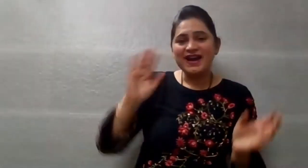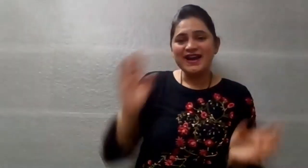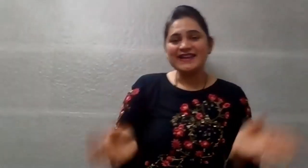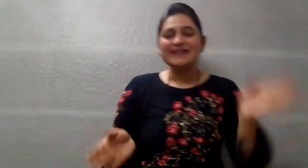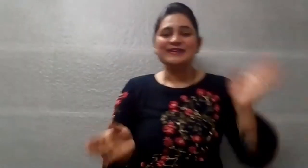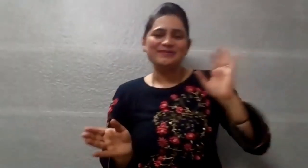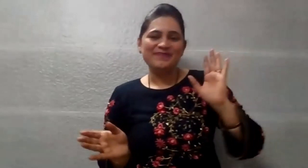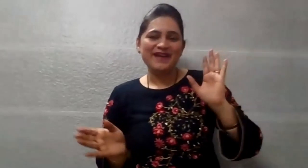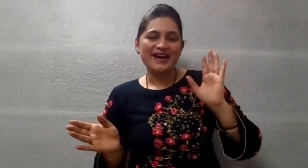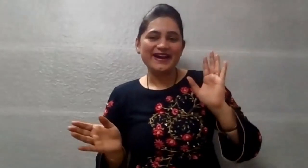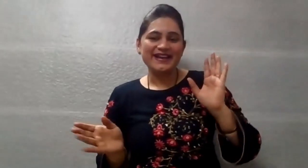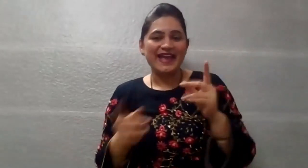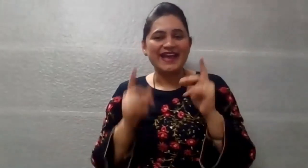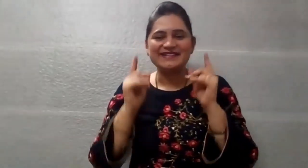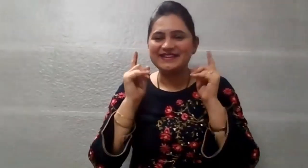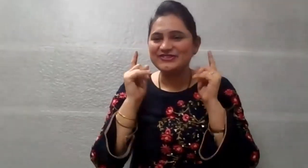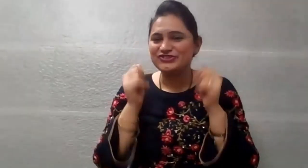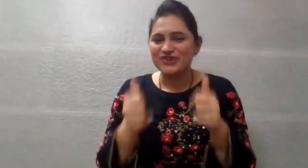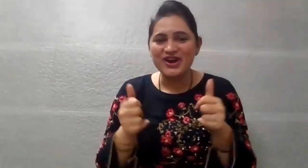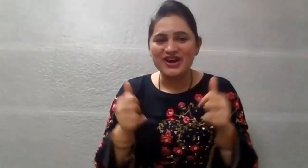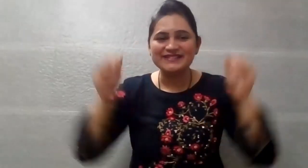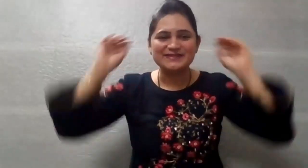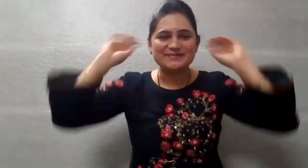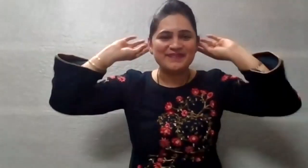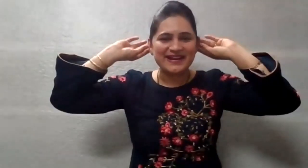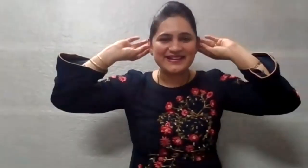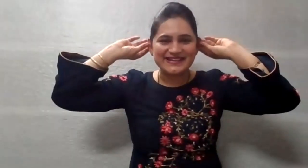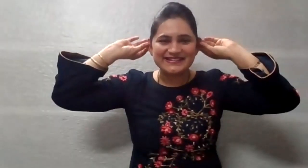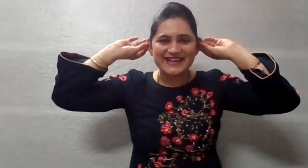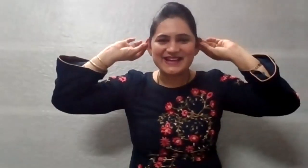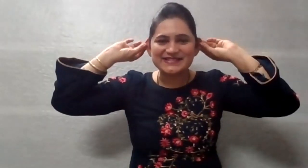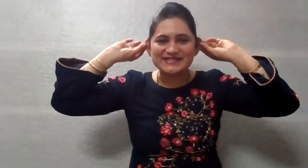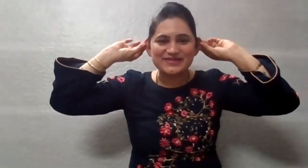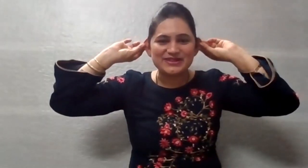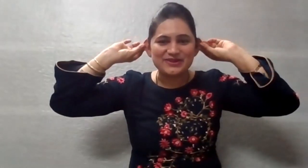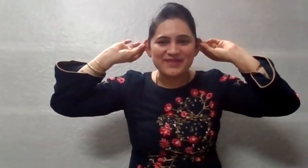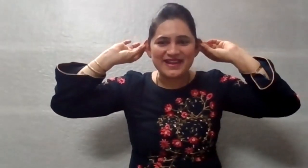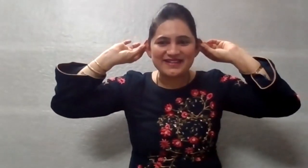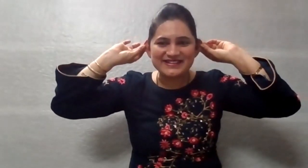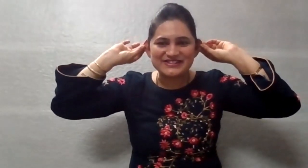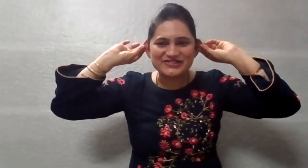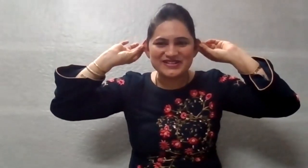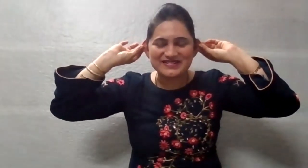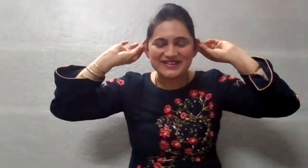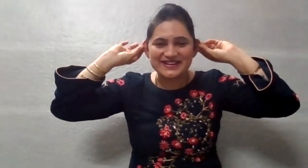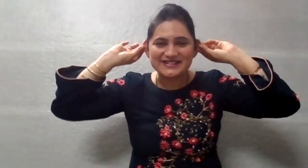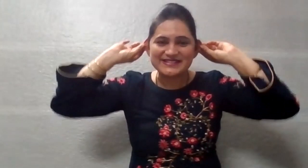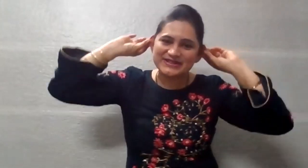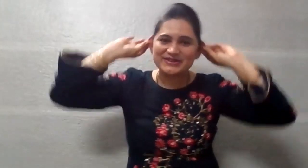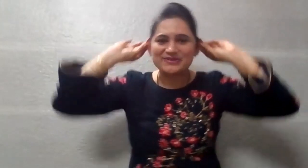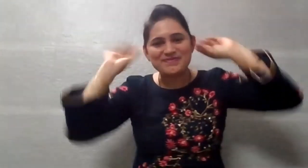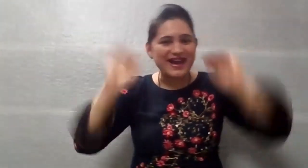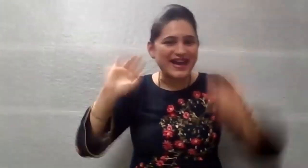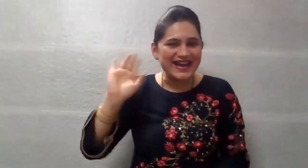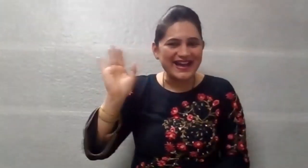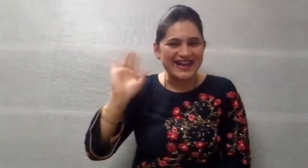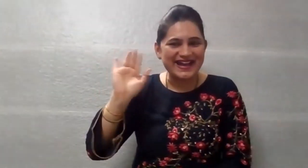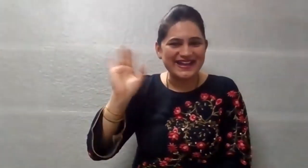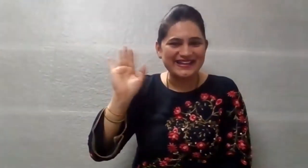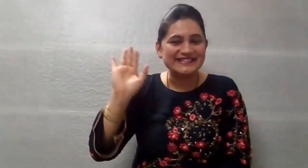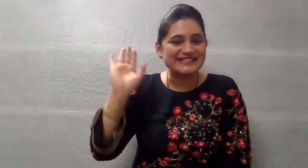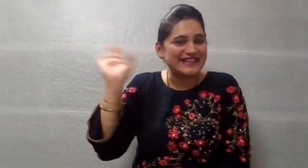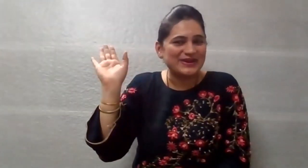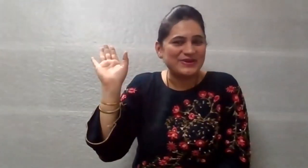Goodbye. Goodbye. Goodbye. And enjoy the monkey dance with your parents, children. Goodbye.